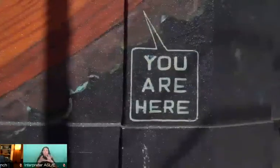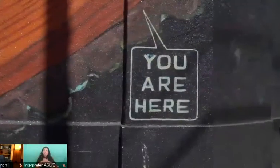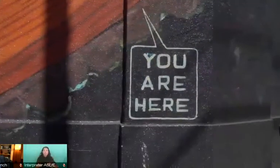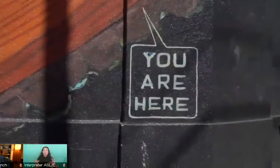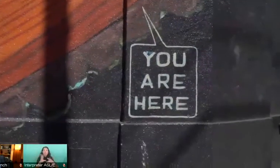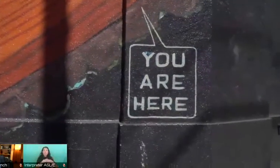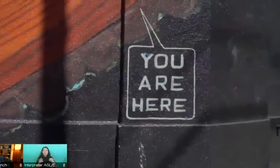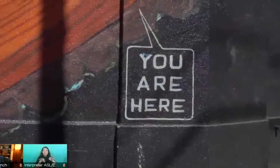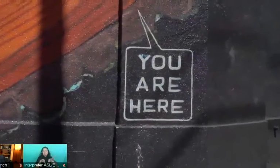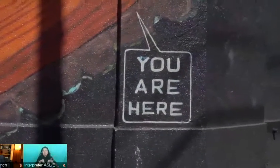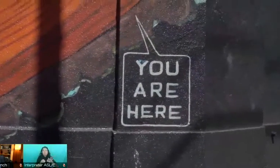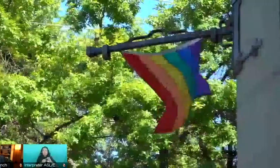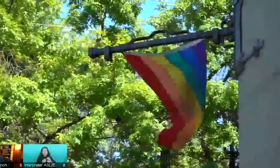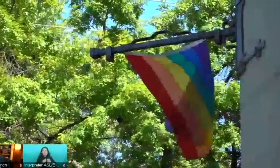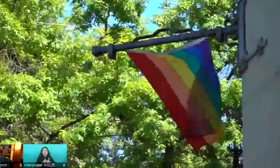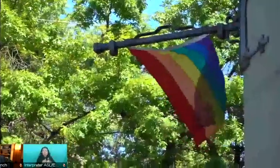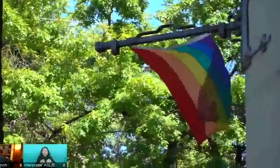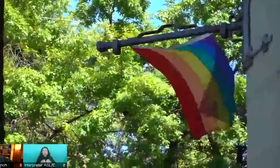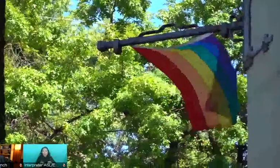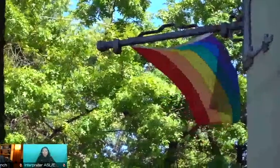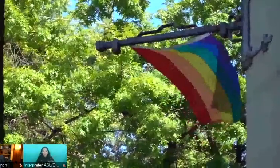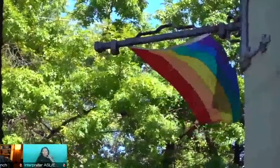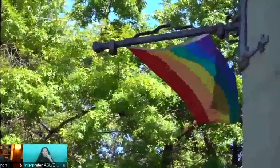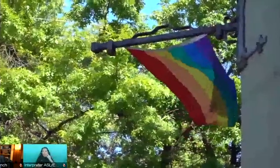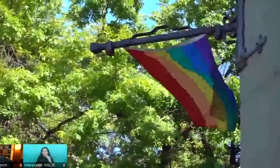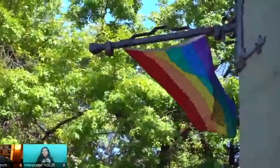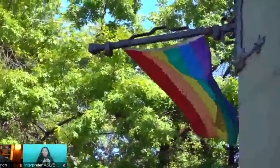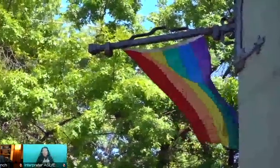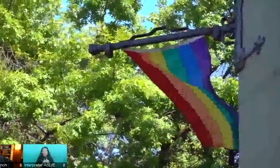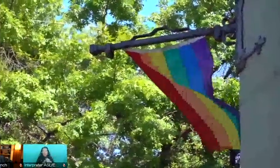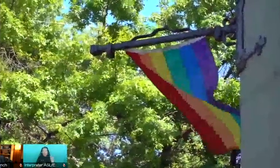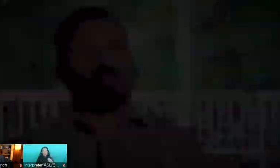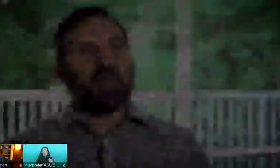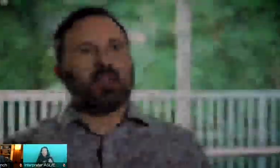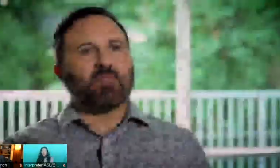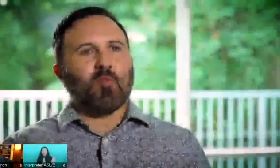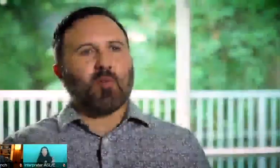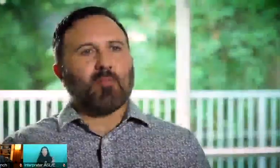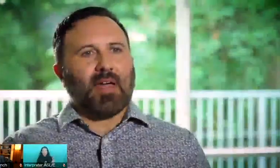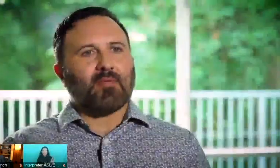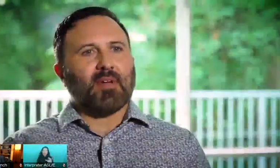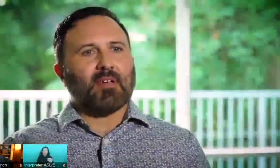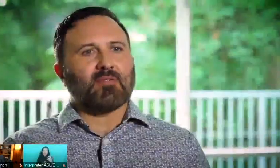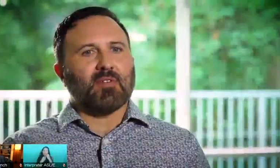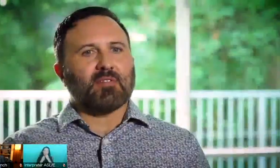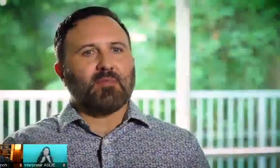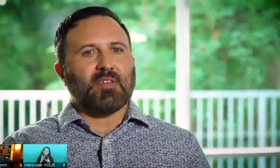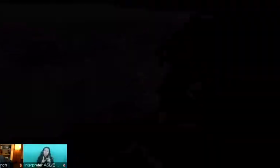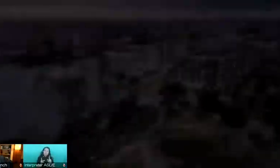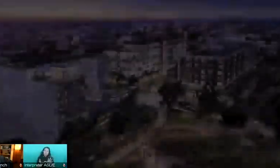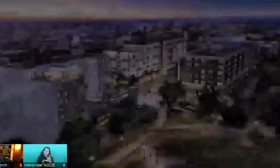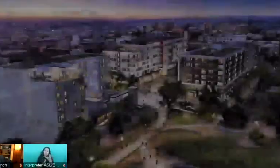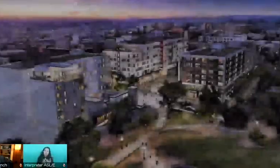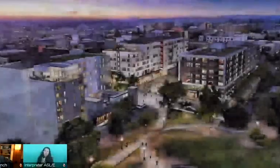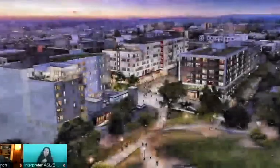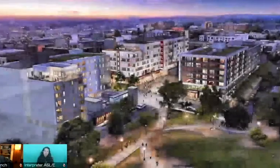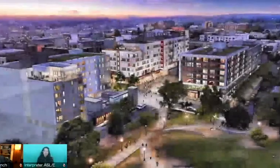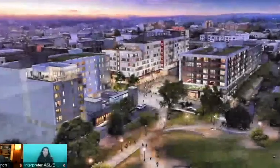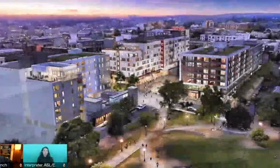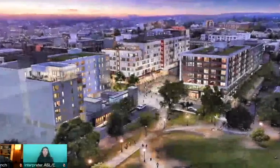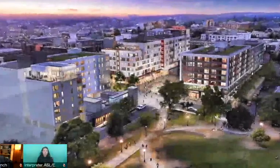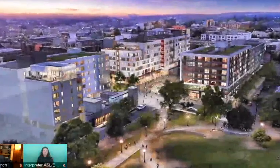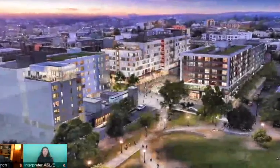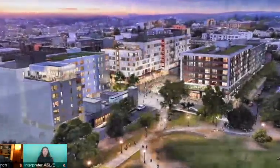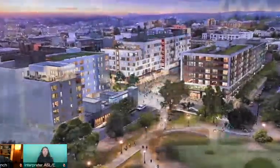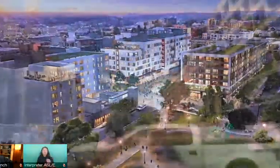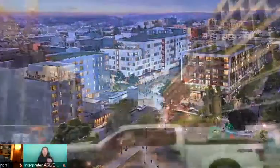was like, how Seattle reacted to it, and remember people that died. The AIDS Memorial Pathway is going to be on Capitol Hill